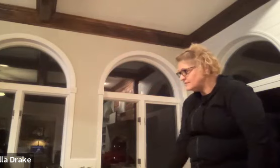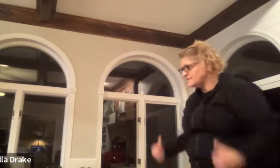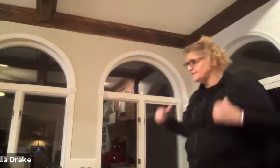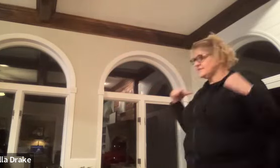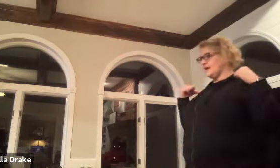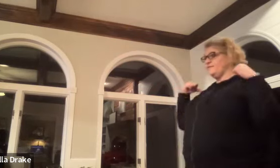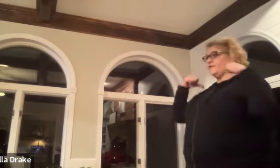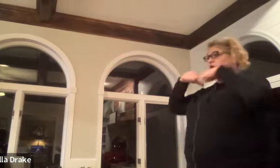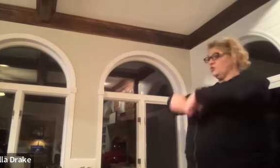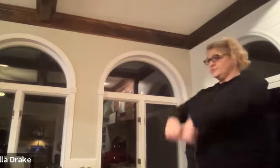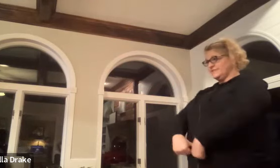this is a sign for coat